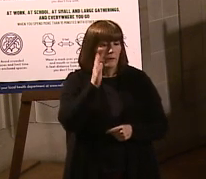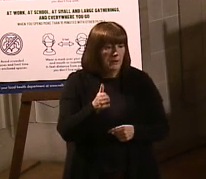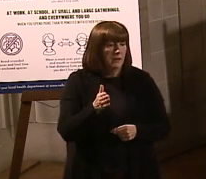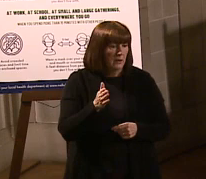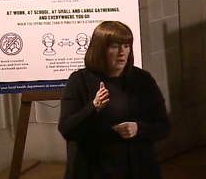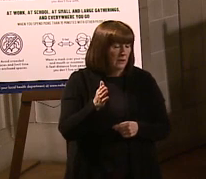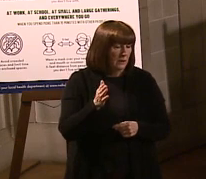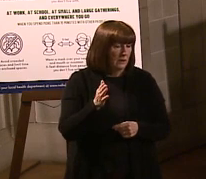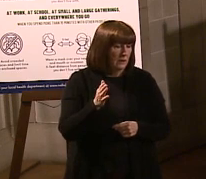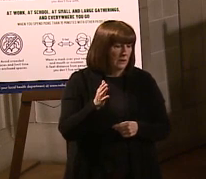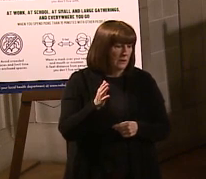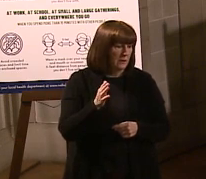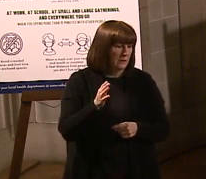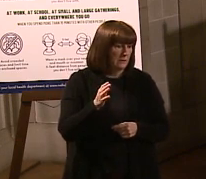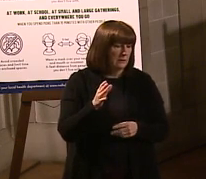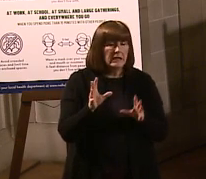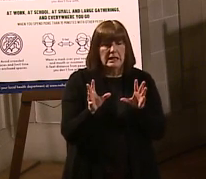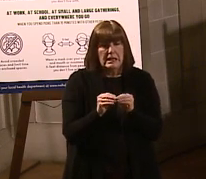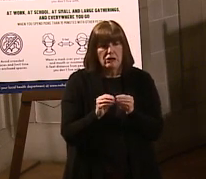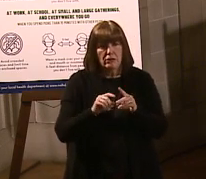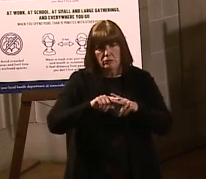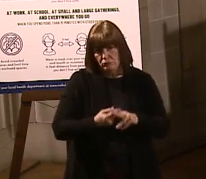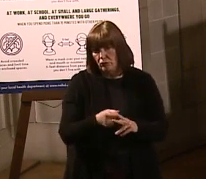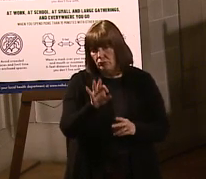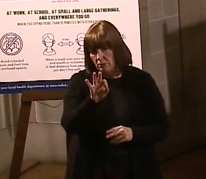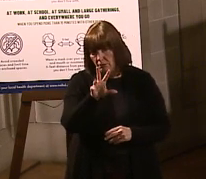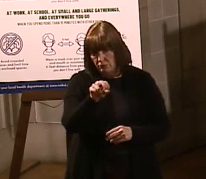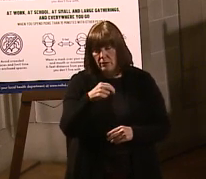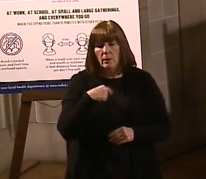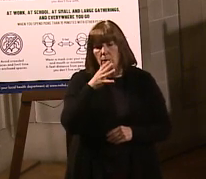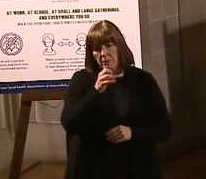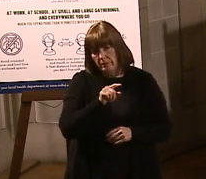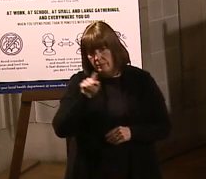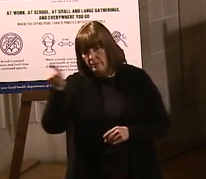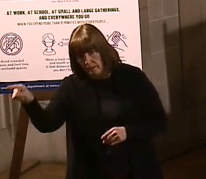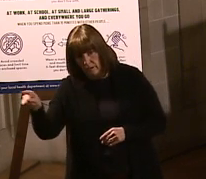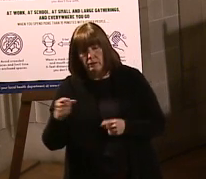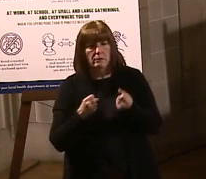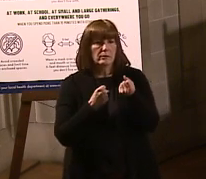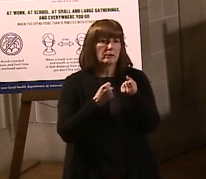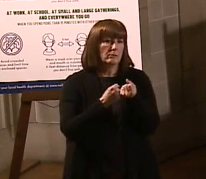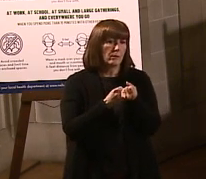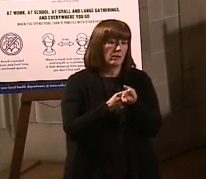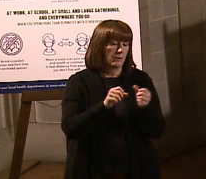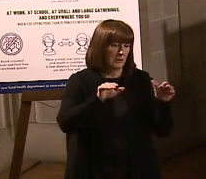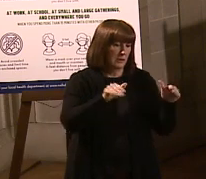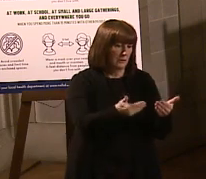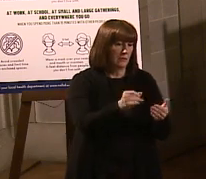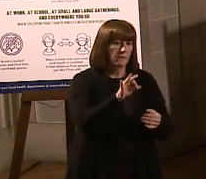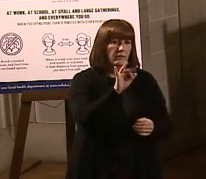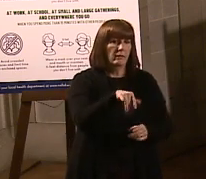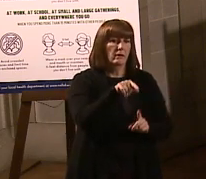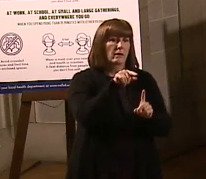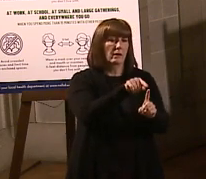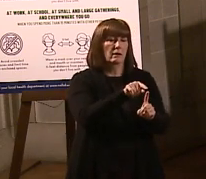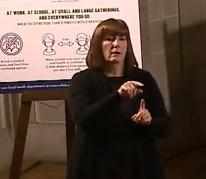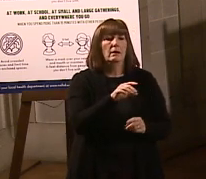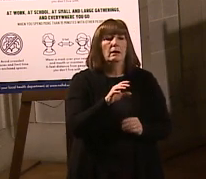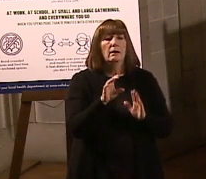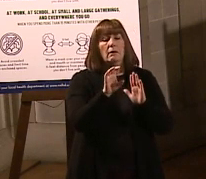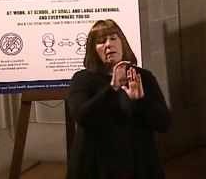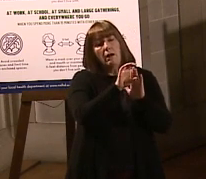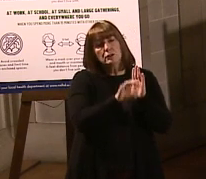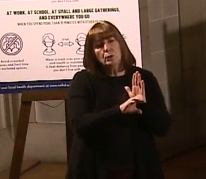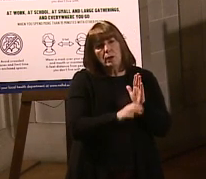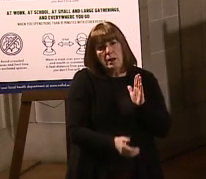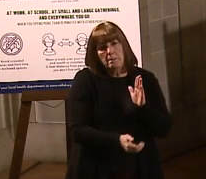the hearing will start at 930. And so I will be in that hearing to support the introduction of that constitutional amendment to limit